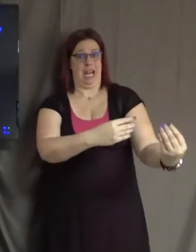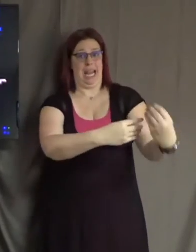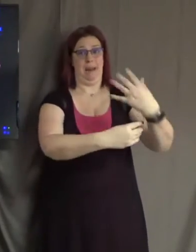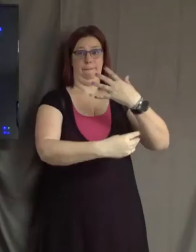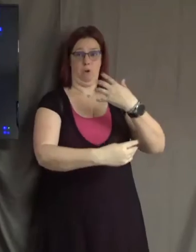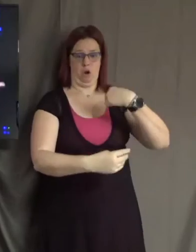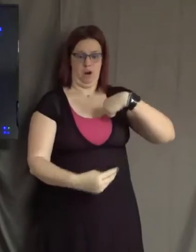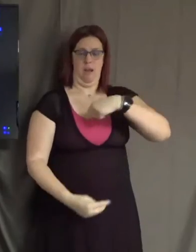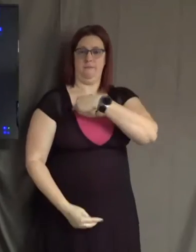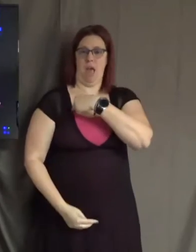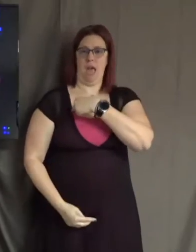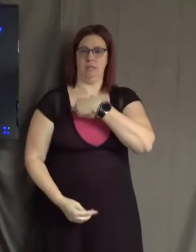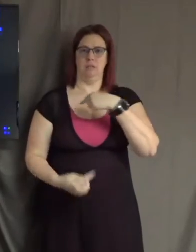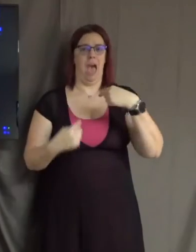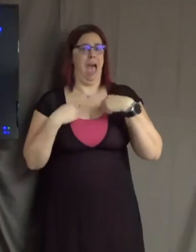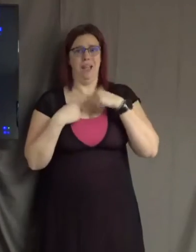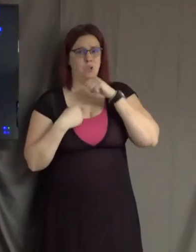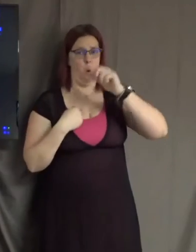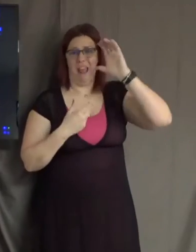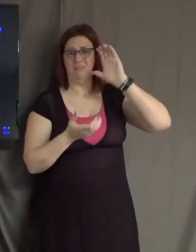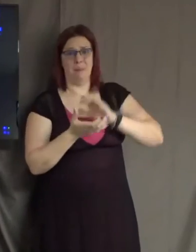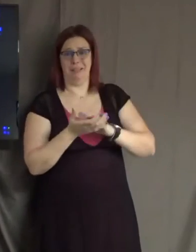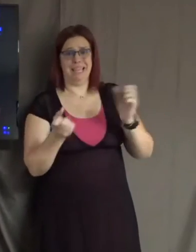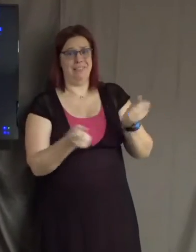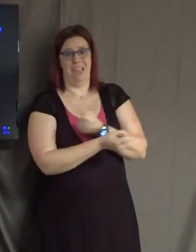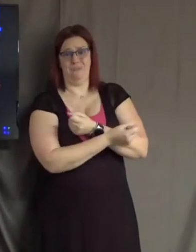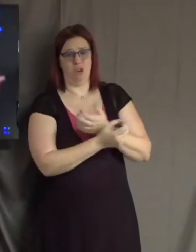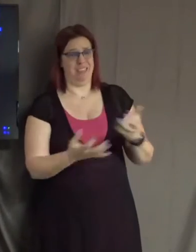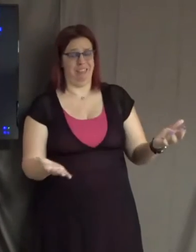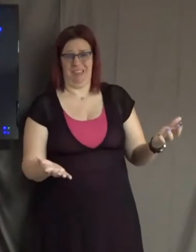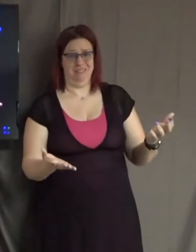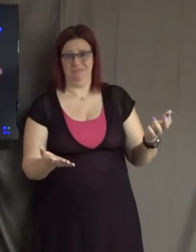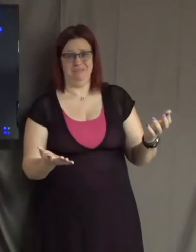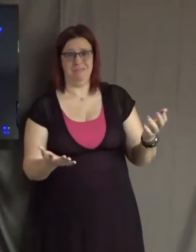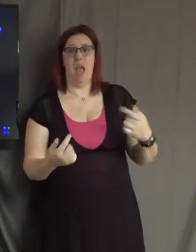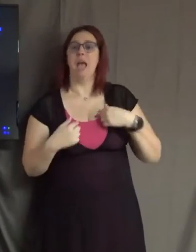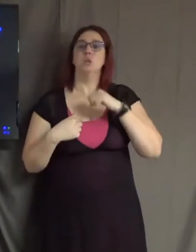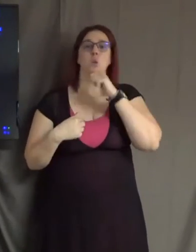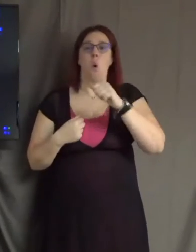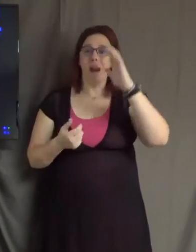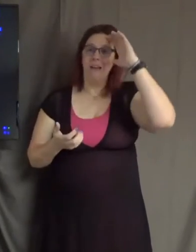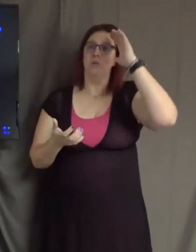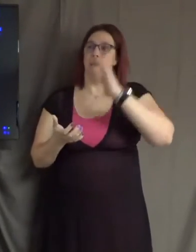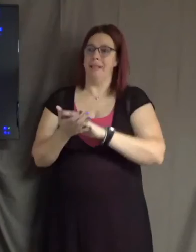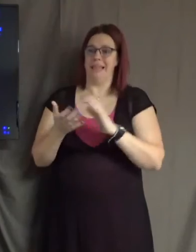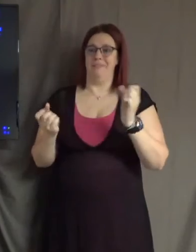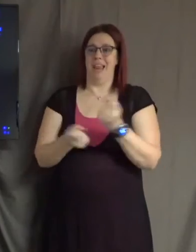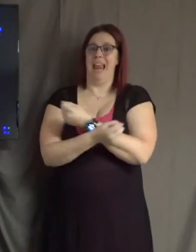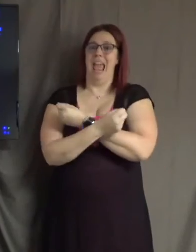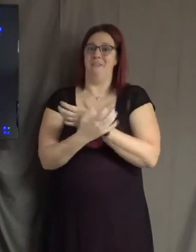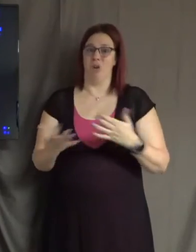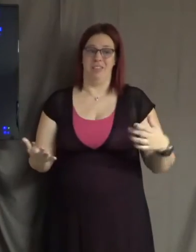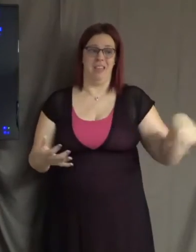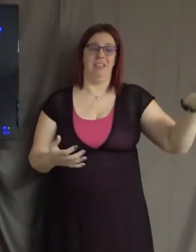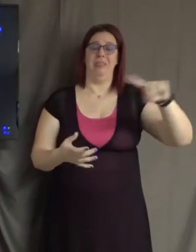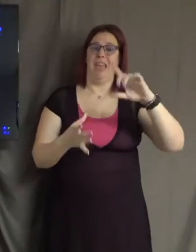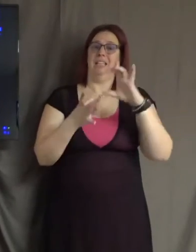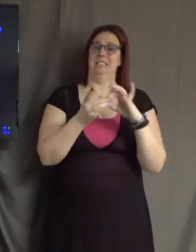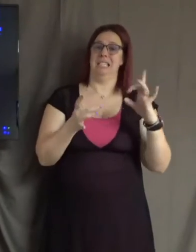I don't have to believe everything I think. I don't have to believe and accept everything everyone says about me. That the